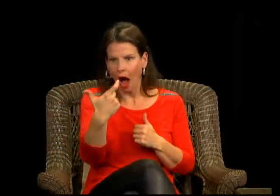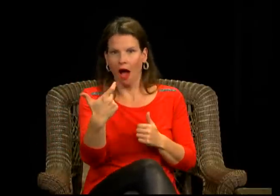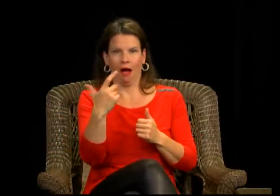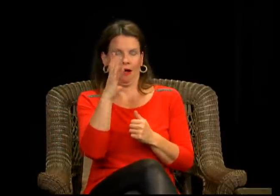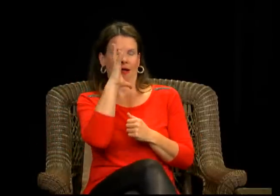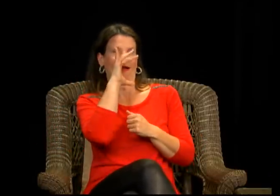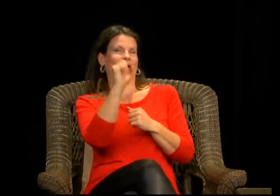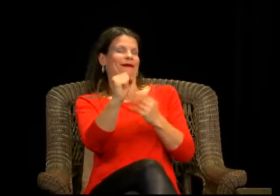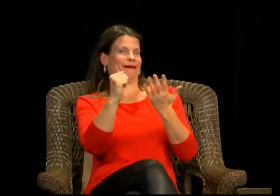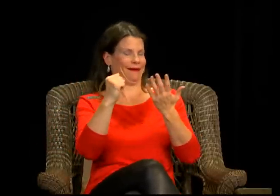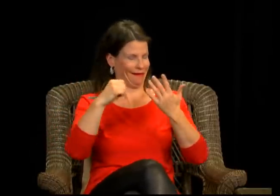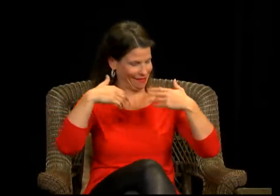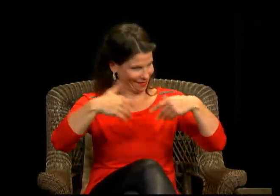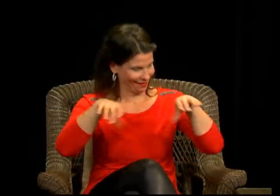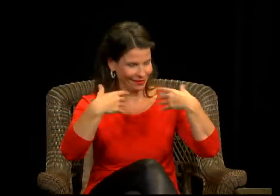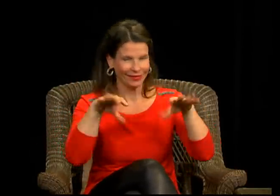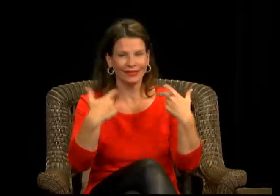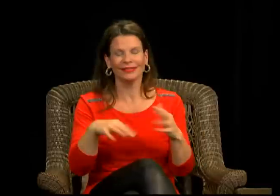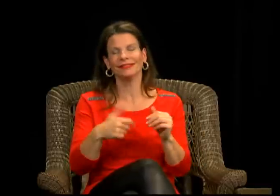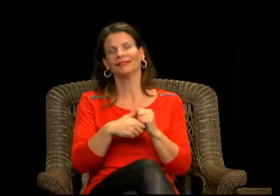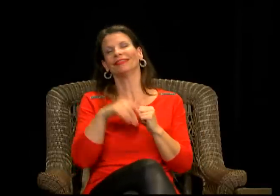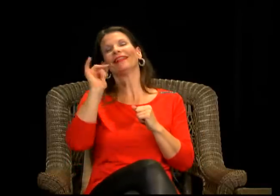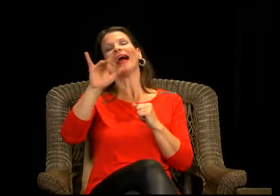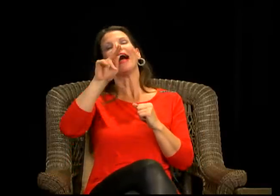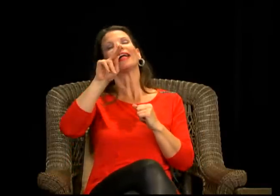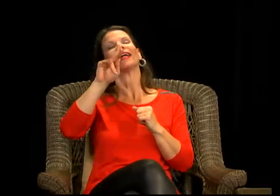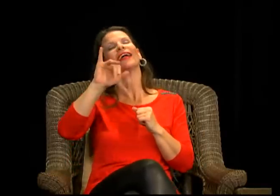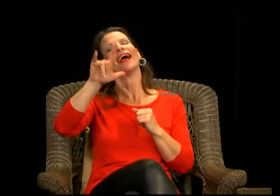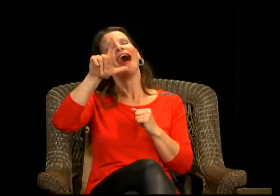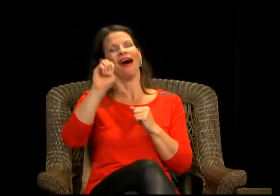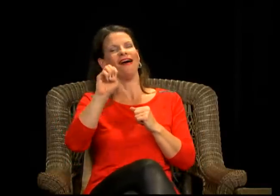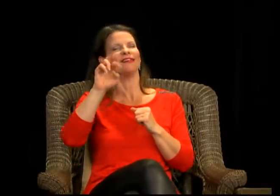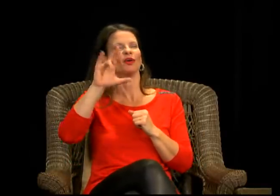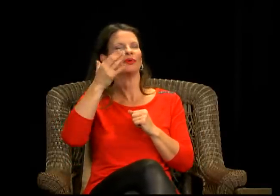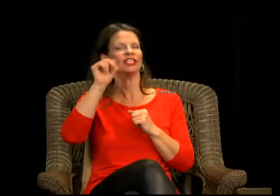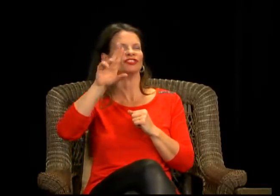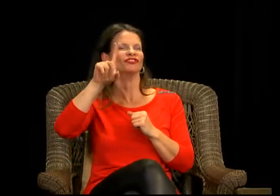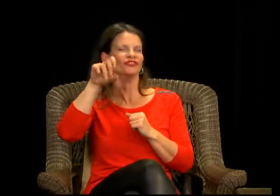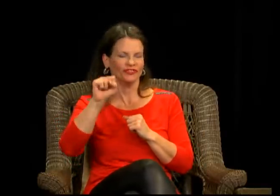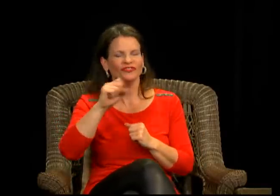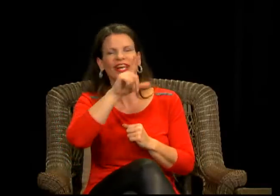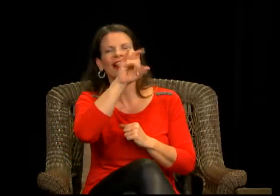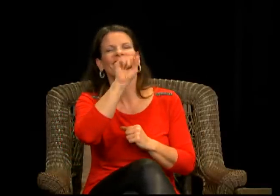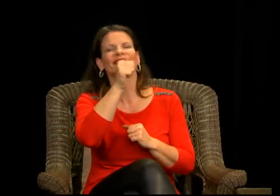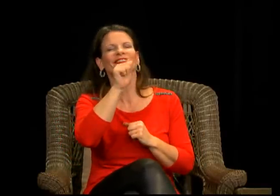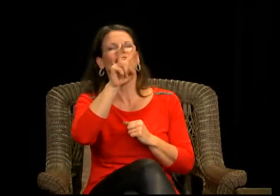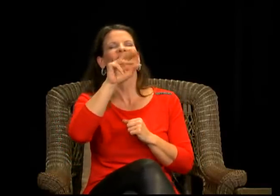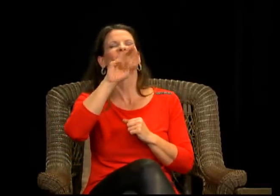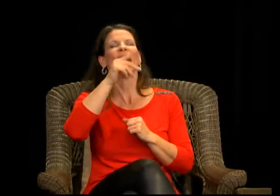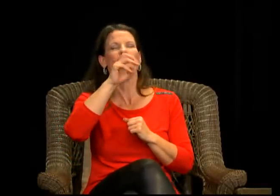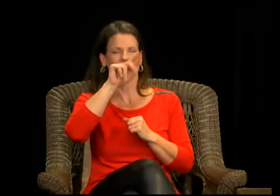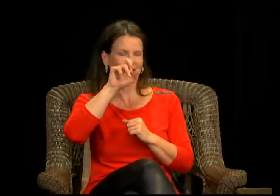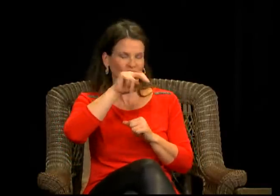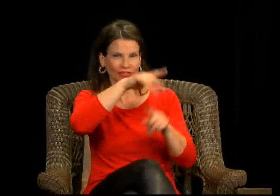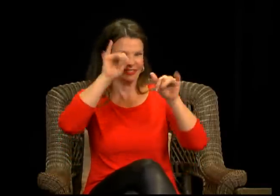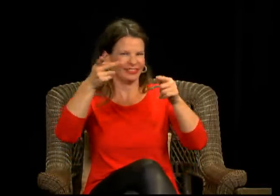them. And I mean, just last Tuesday I was watching, was like fascinating. Um,